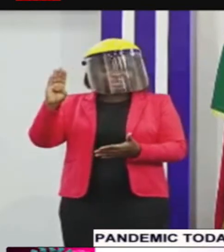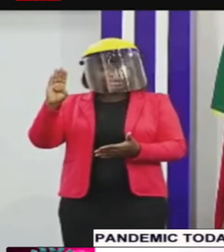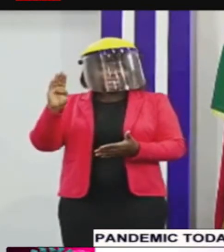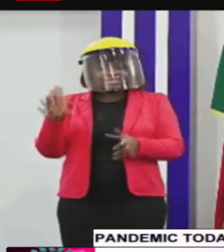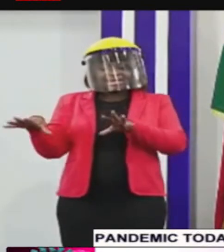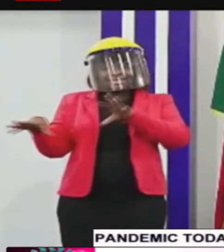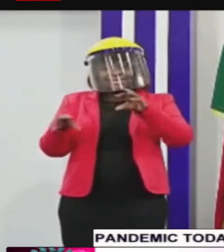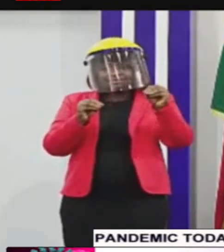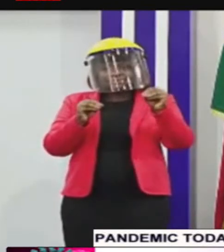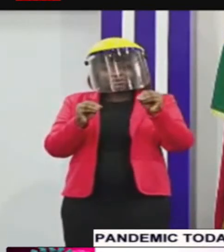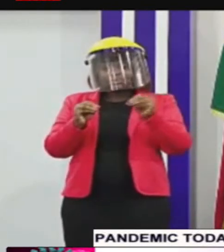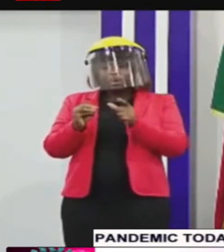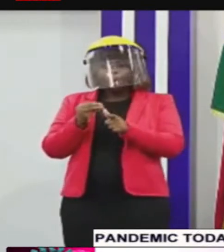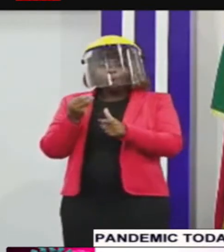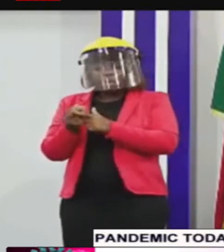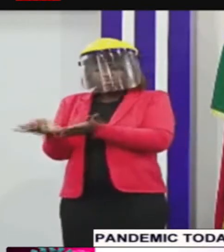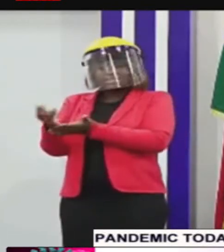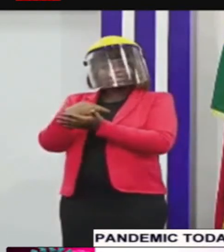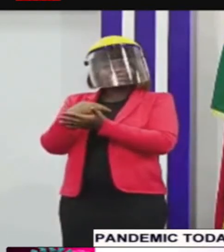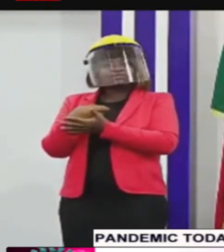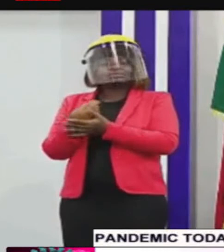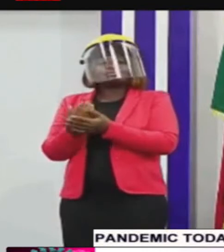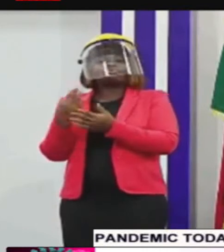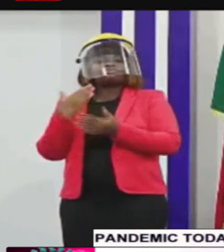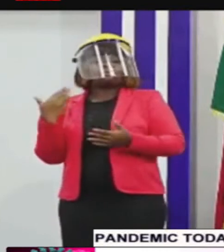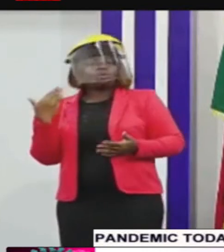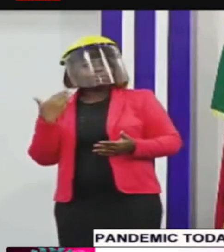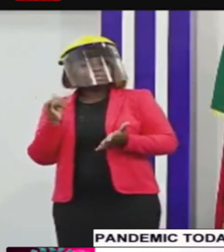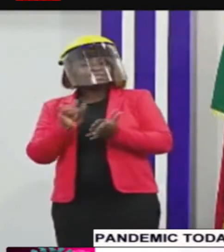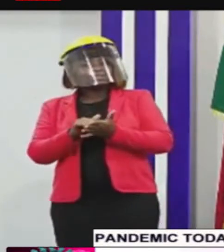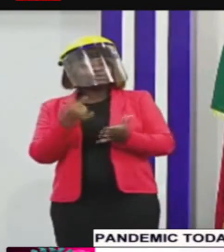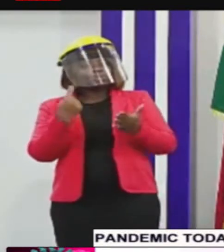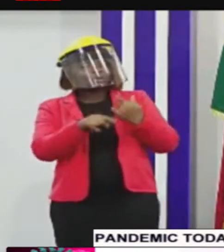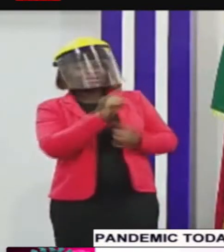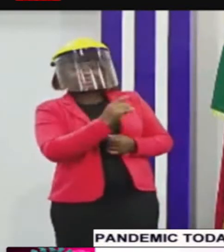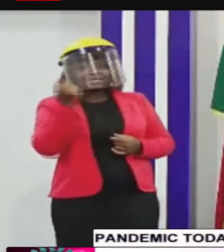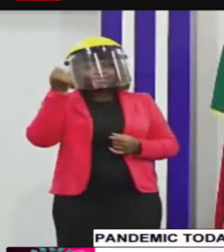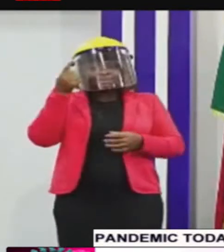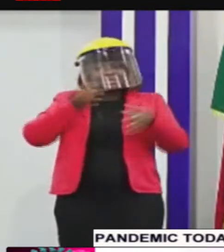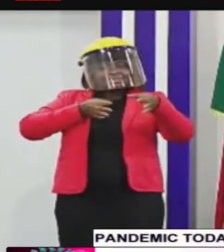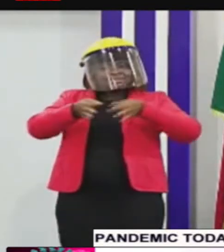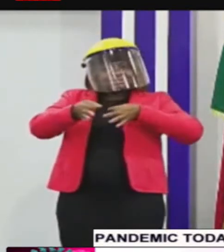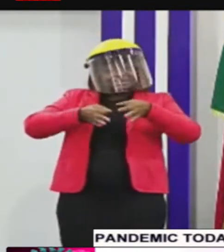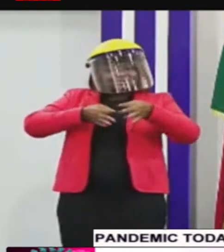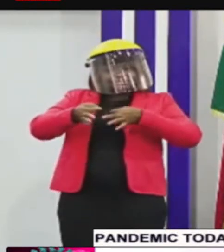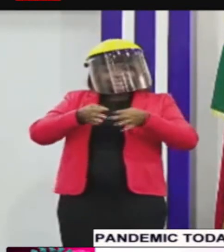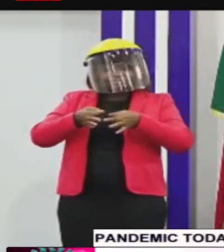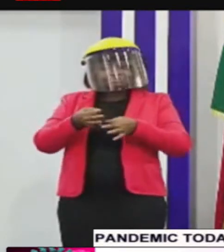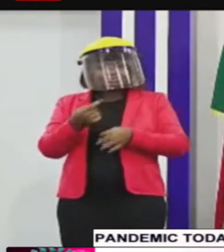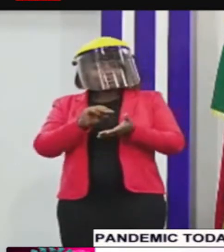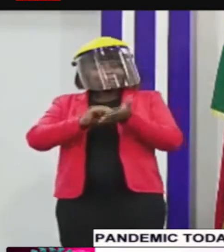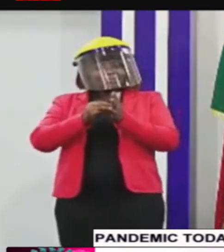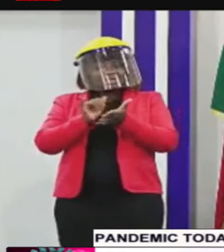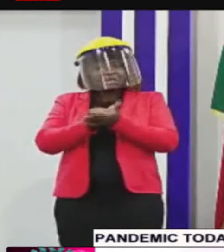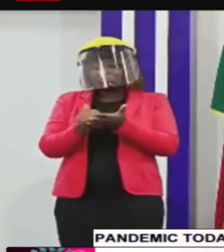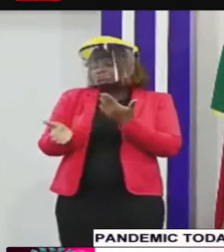or her place of a boat that is what is being in my understanding interpreted uh to mean well